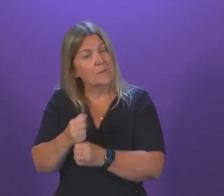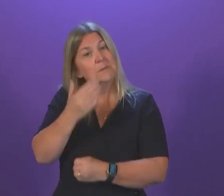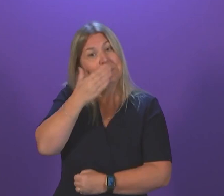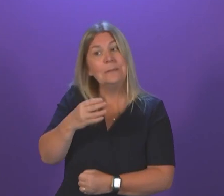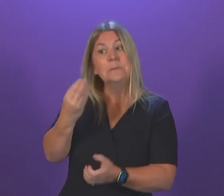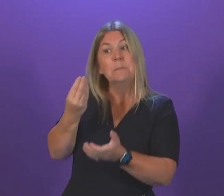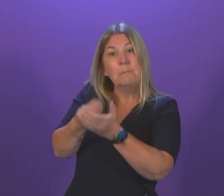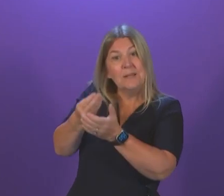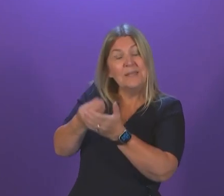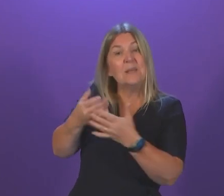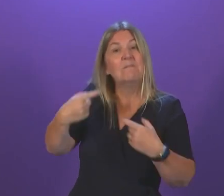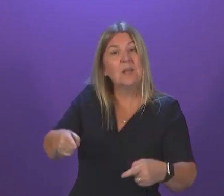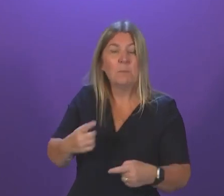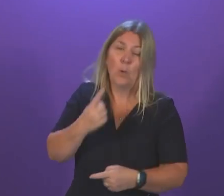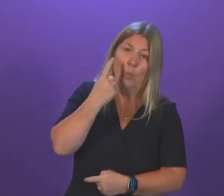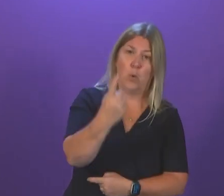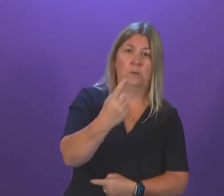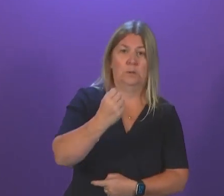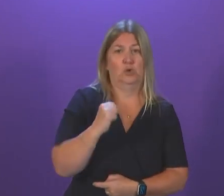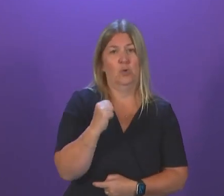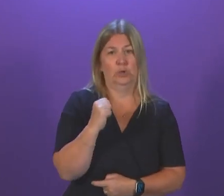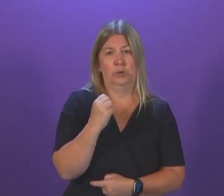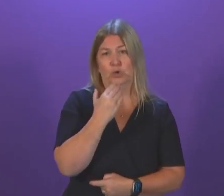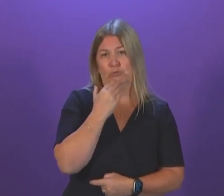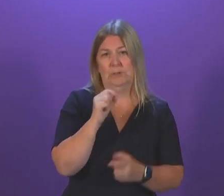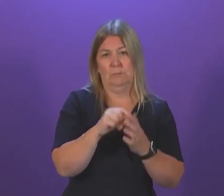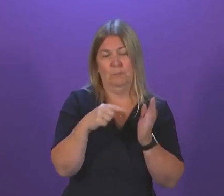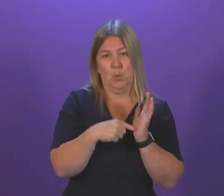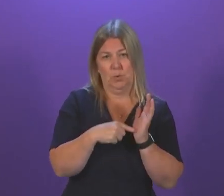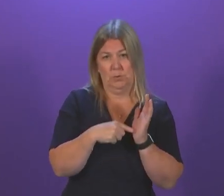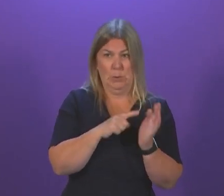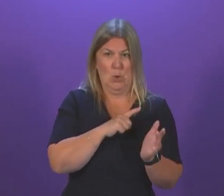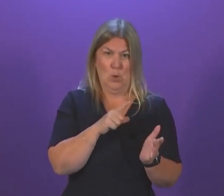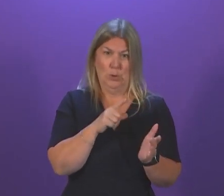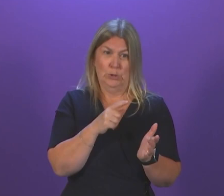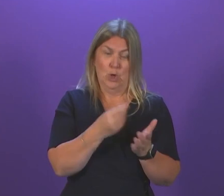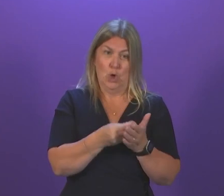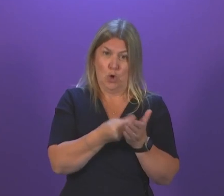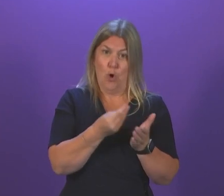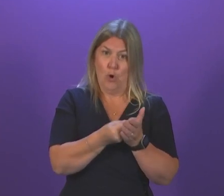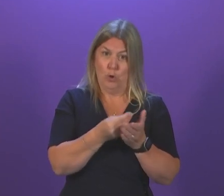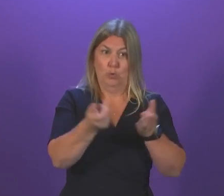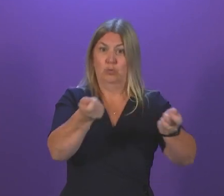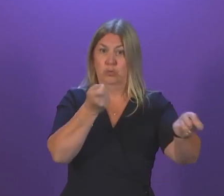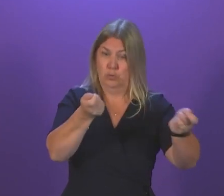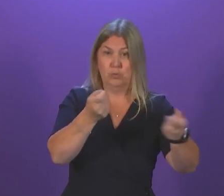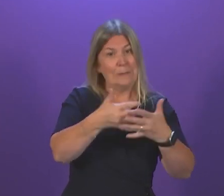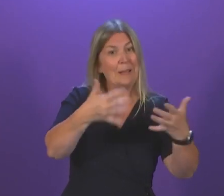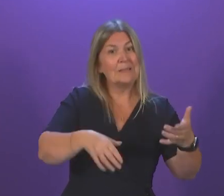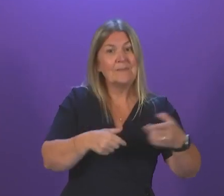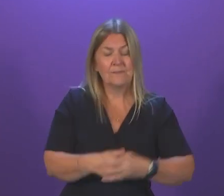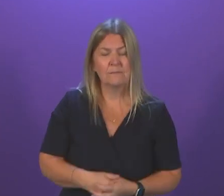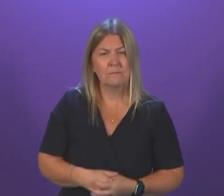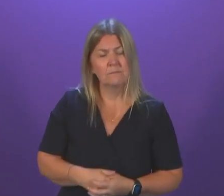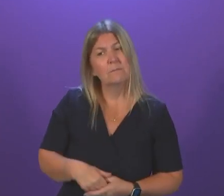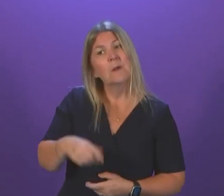for one Scottish green port due to the increased operating costs of that model. Can the First Minister confirm if there